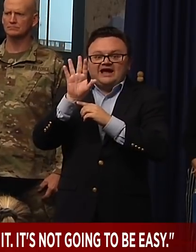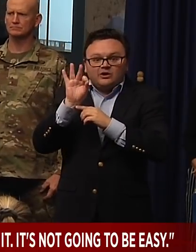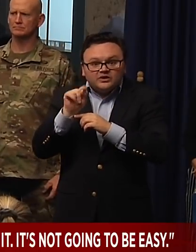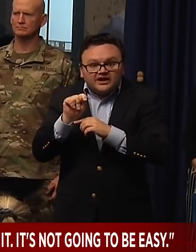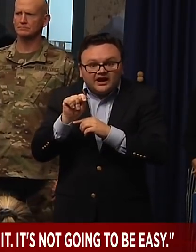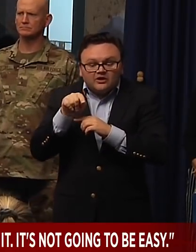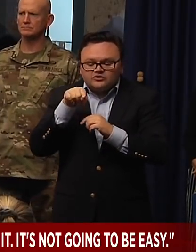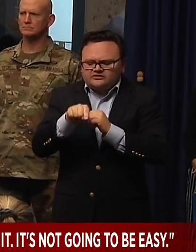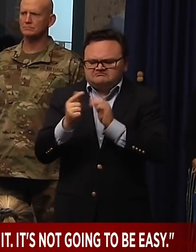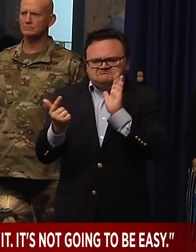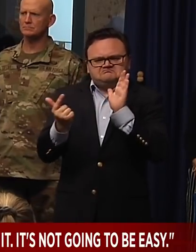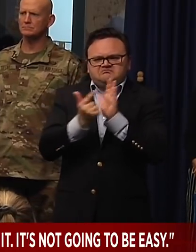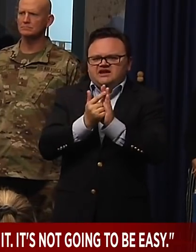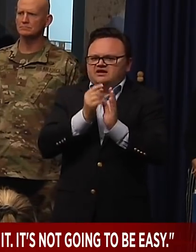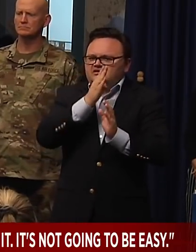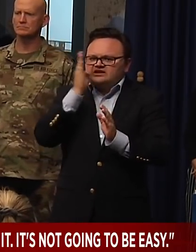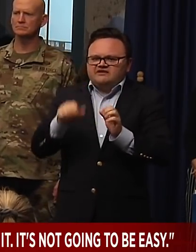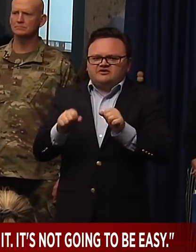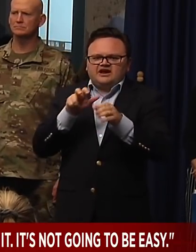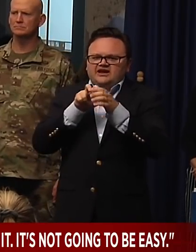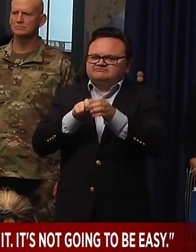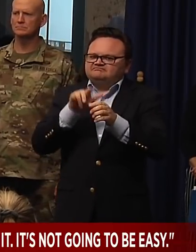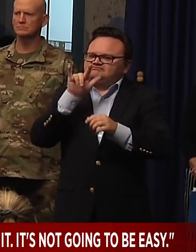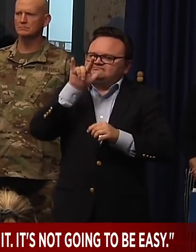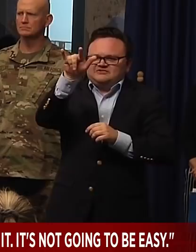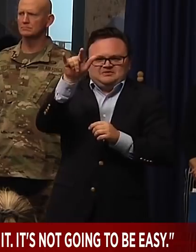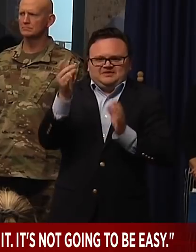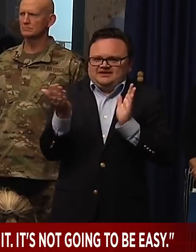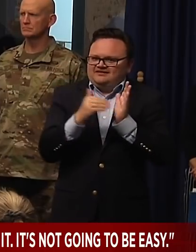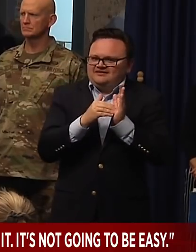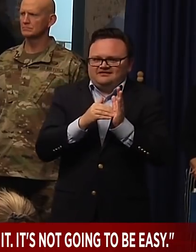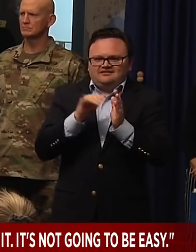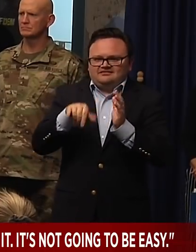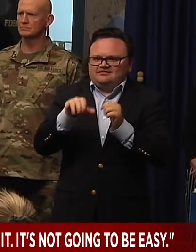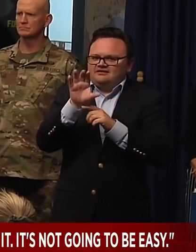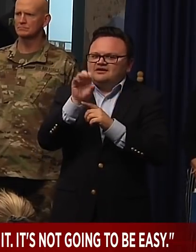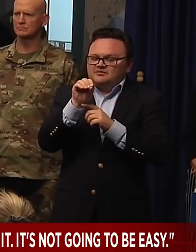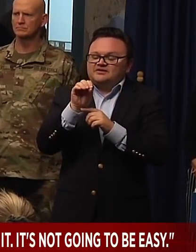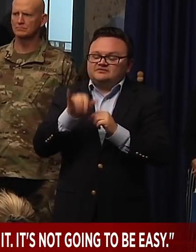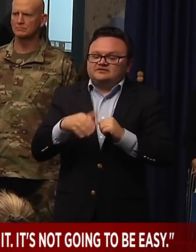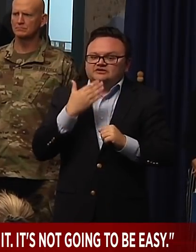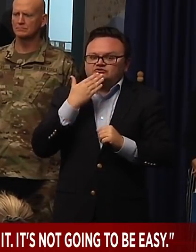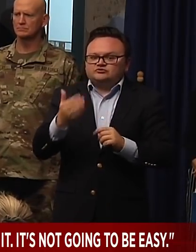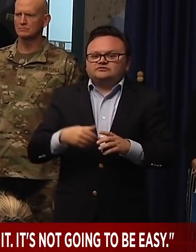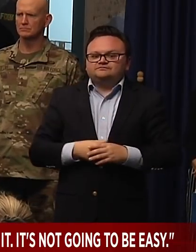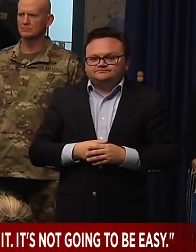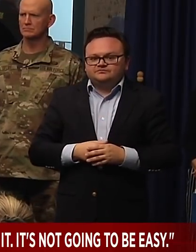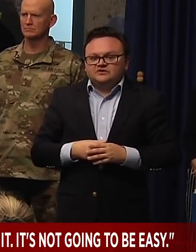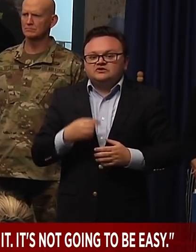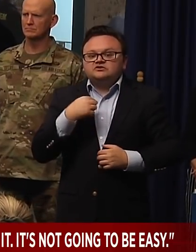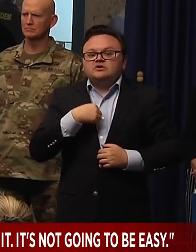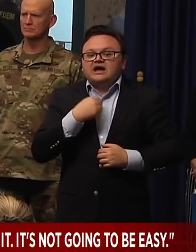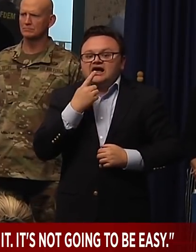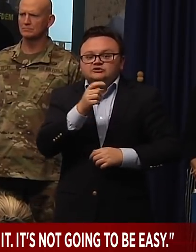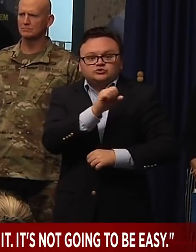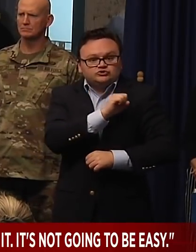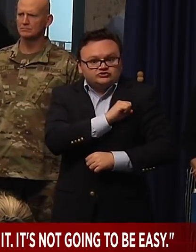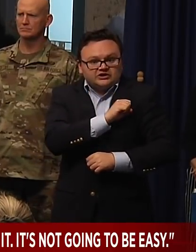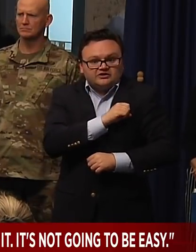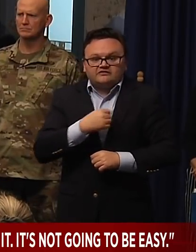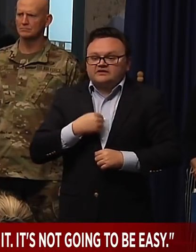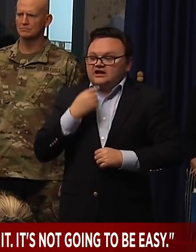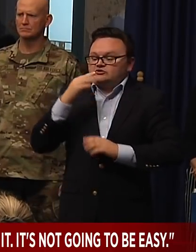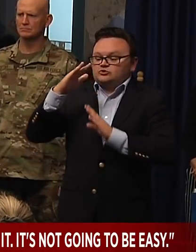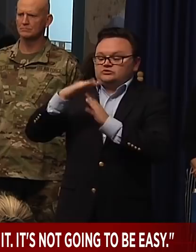wasn't going to self-isolate. And so I told the sheriff, Dr. Rivkes, as a surgeon general in a public health emergency, he can issue a